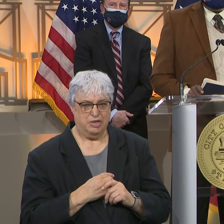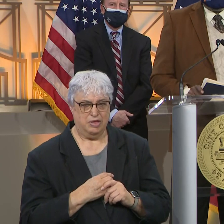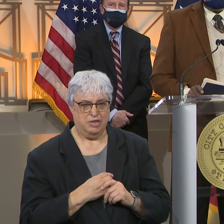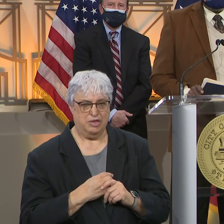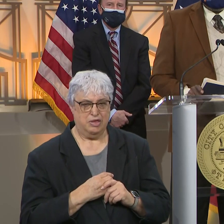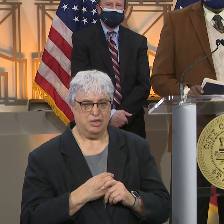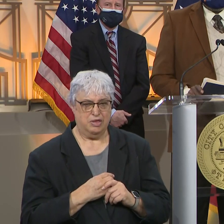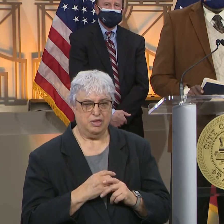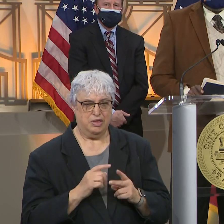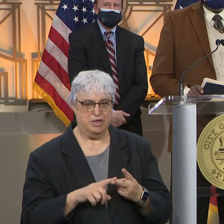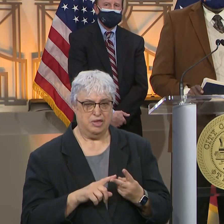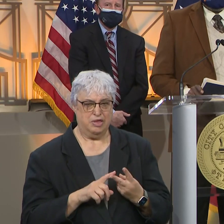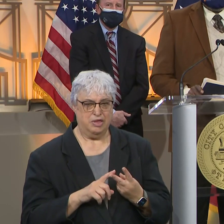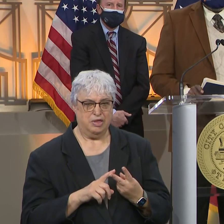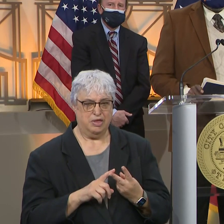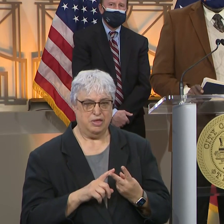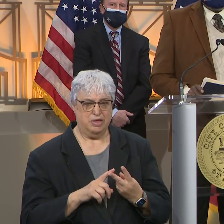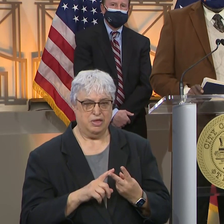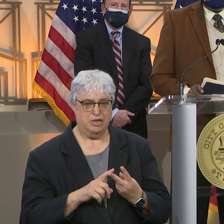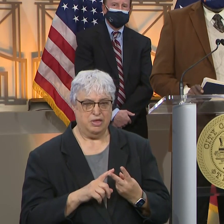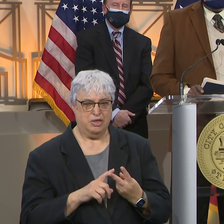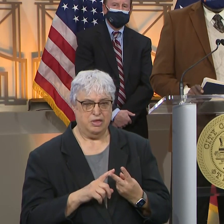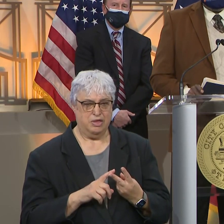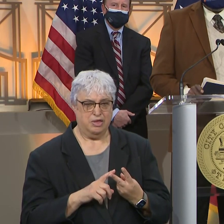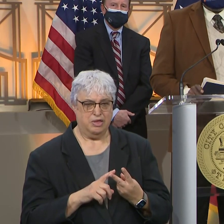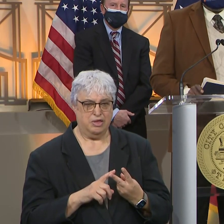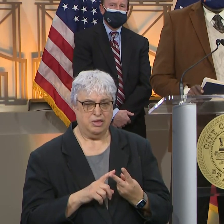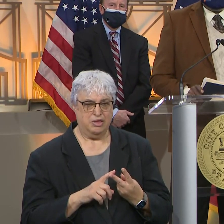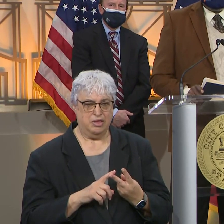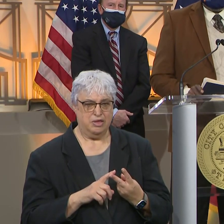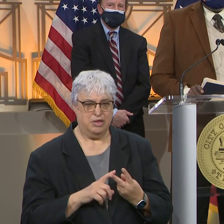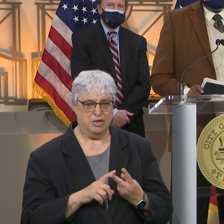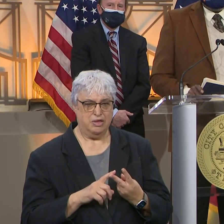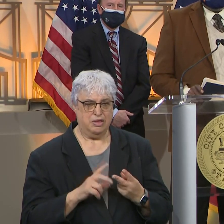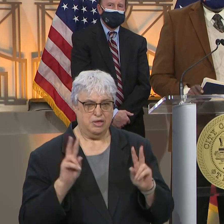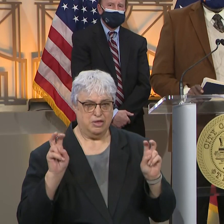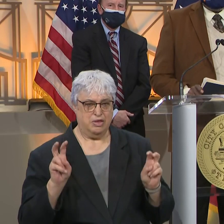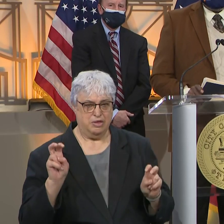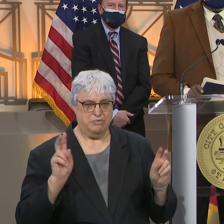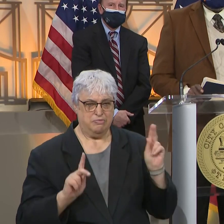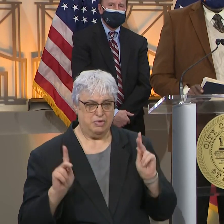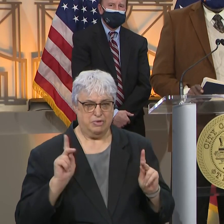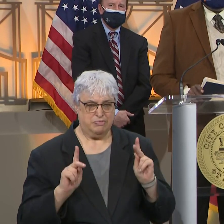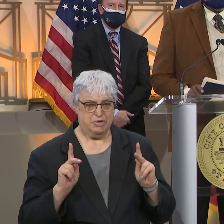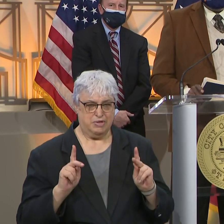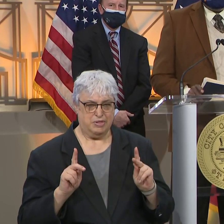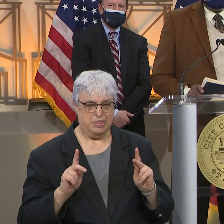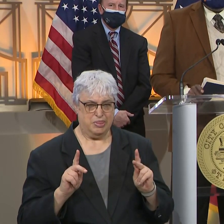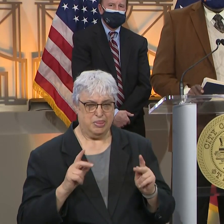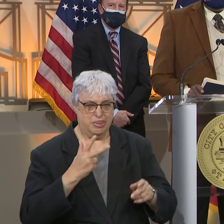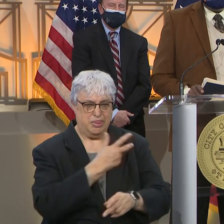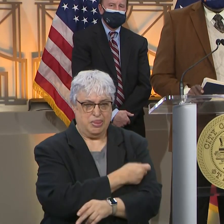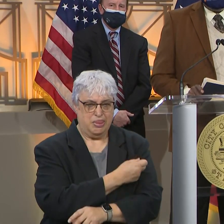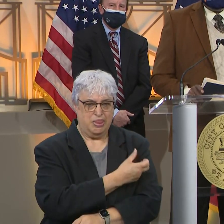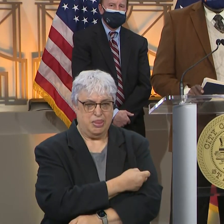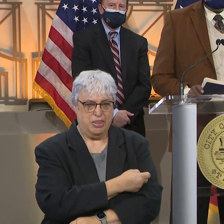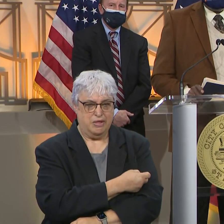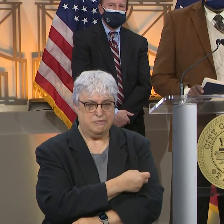question is this issue of people making this vaccination